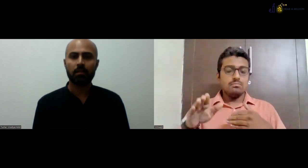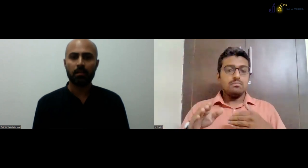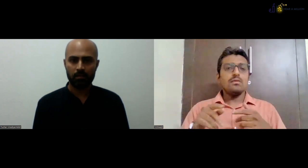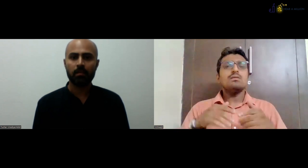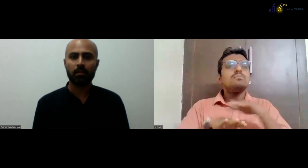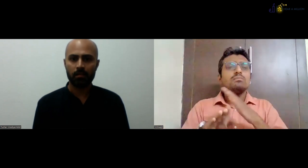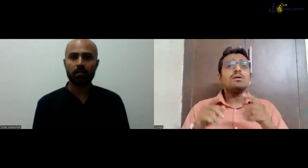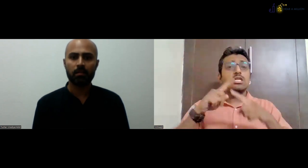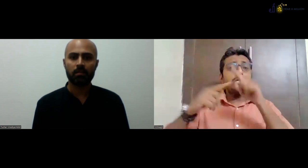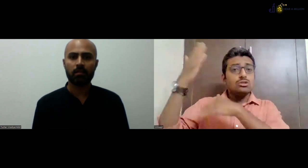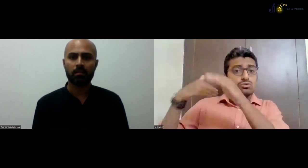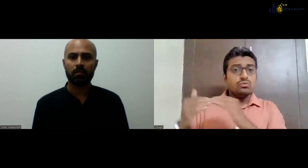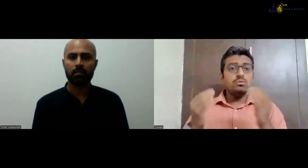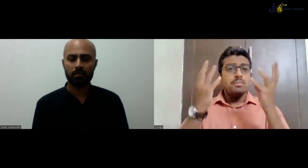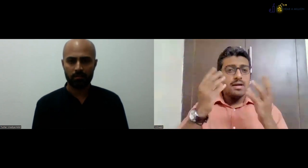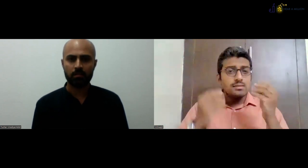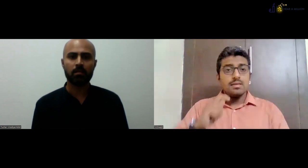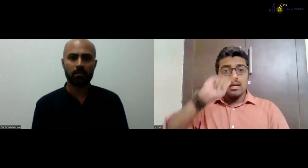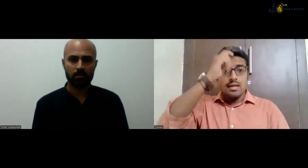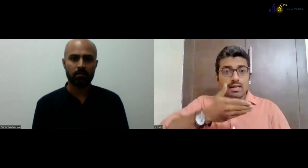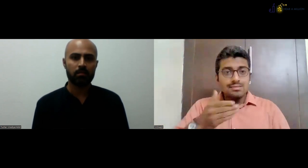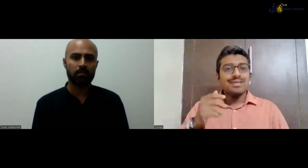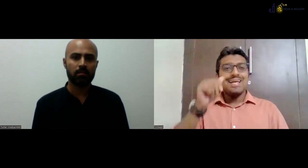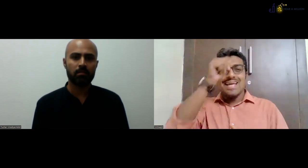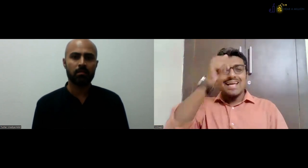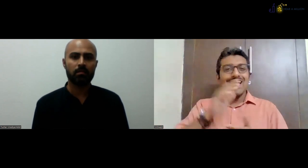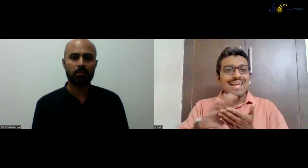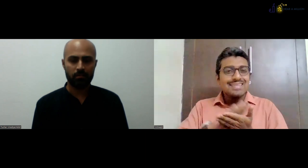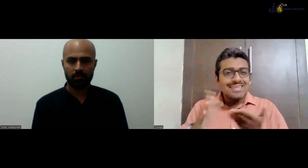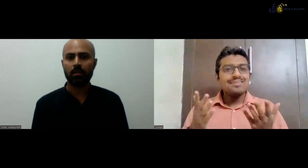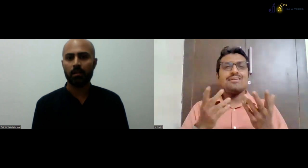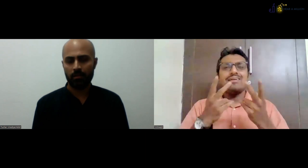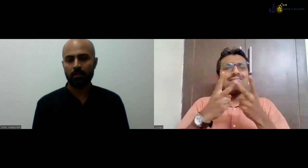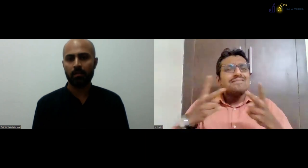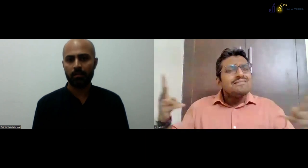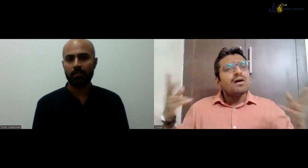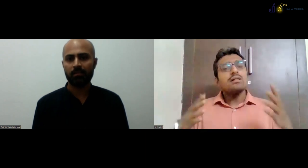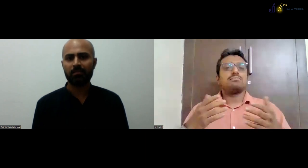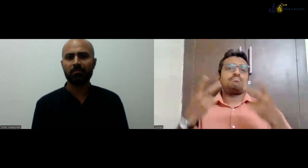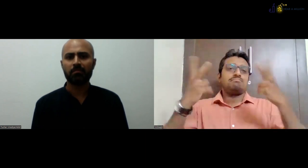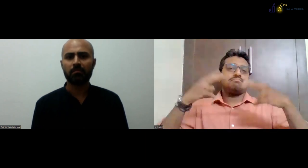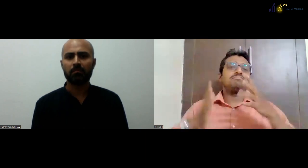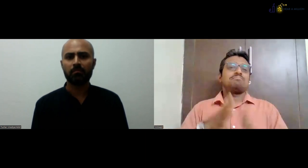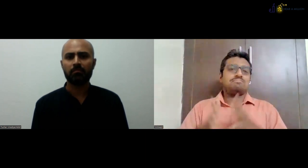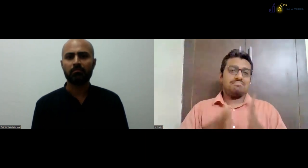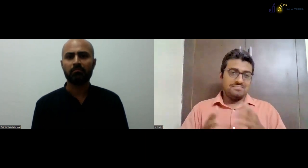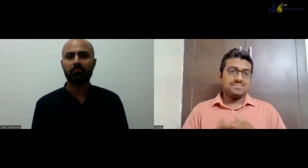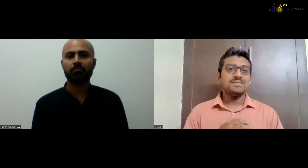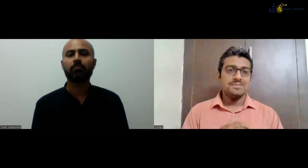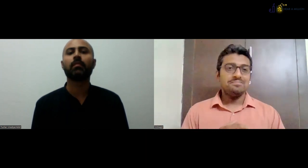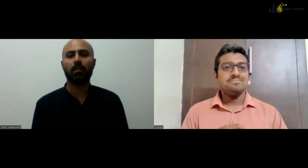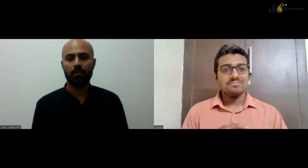six to eight class, classes right now. So we have to, translating history, mathematics, Hindi, all of the